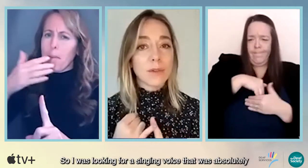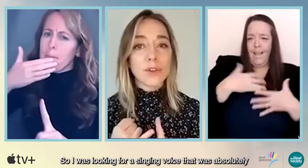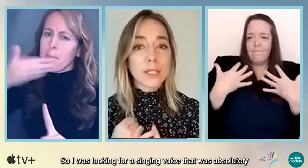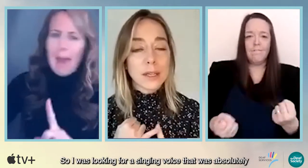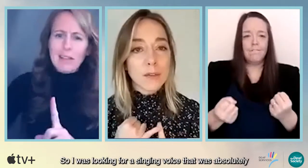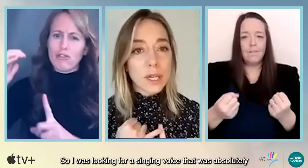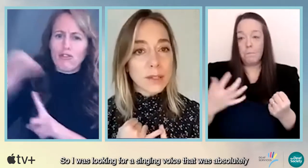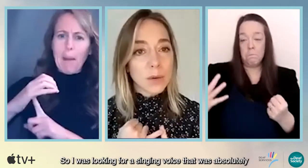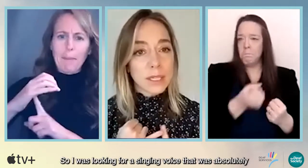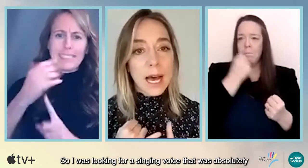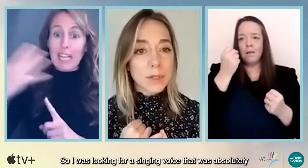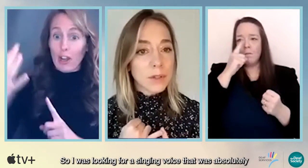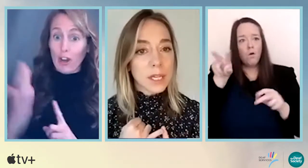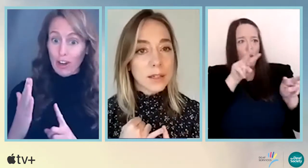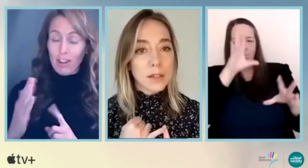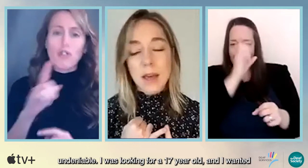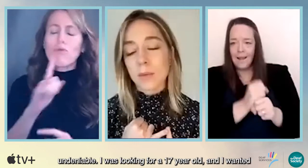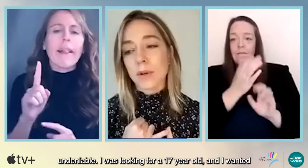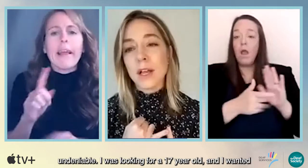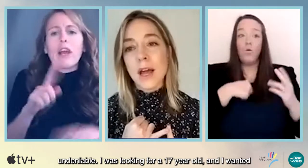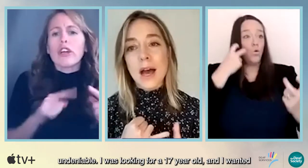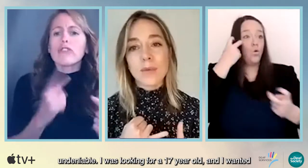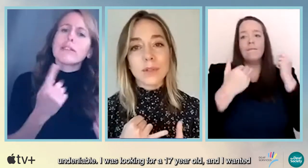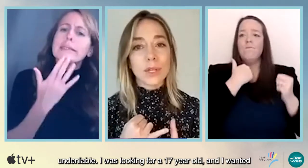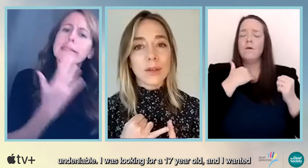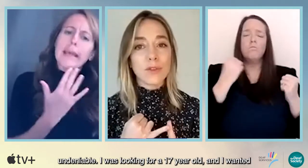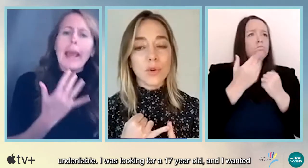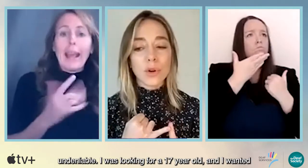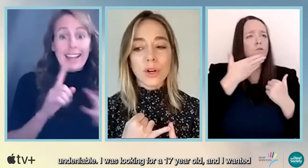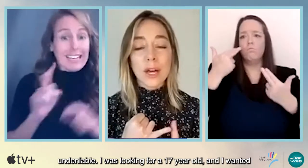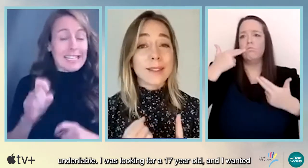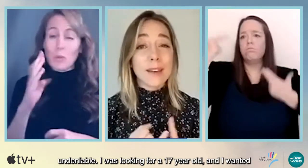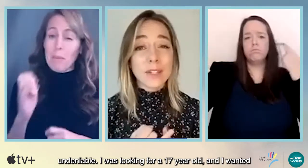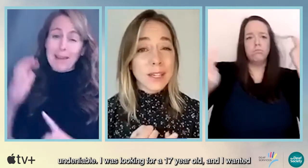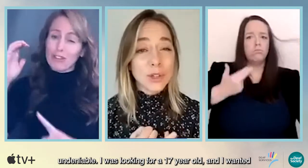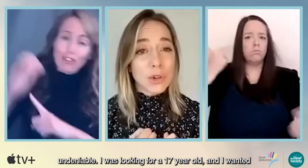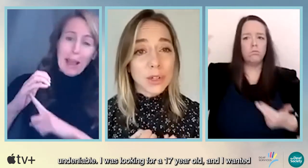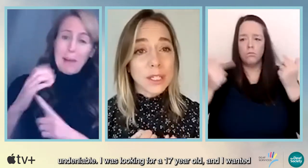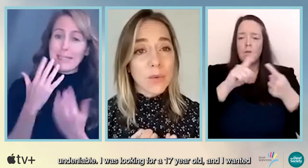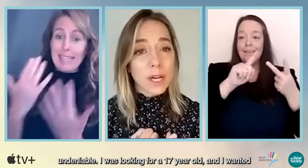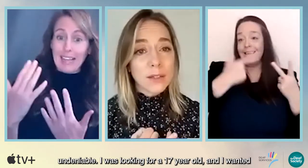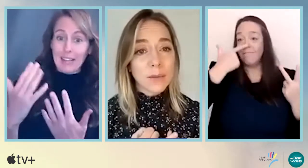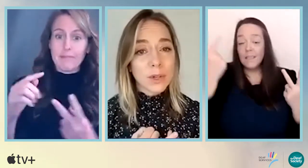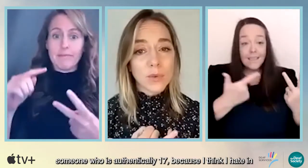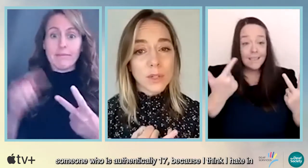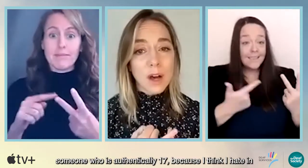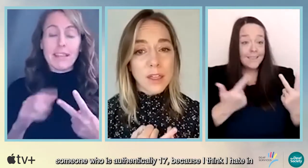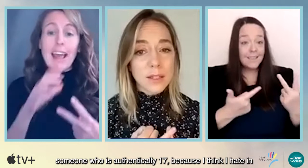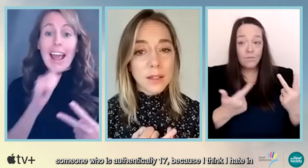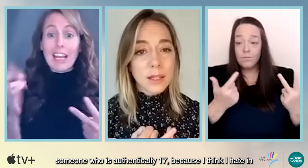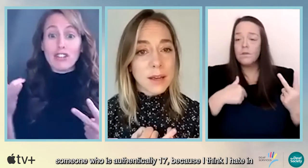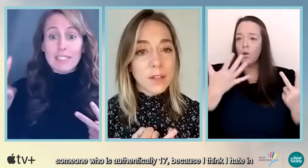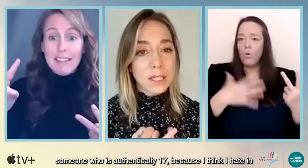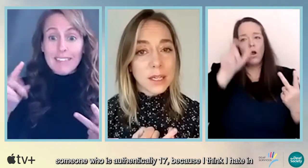So I was looking for a singing voice that was absolutely undeniable. I was looking for a 17 year old, and I wanted someone who was